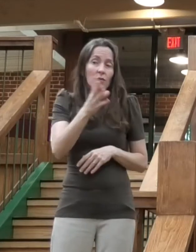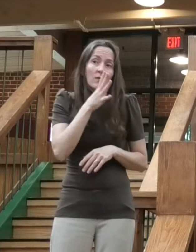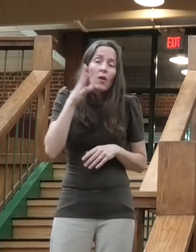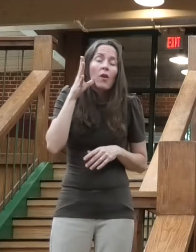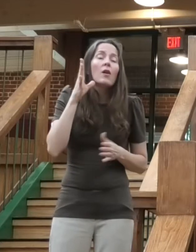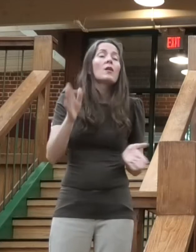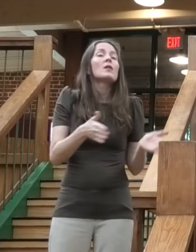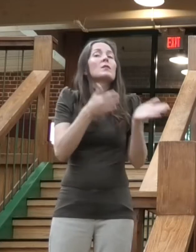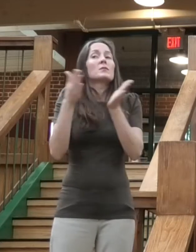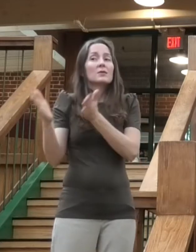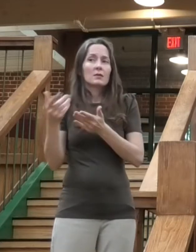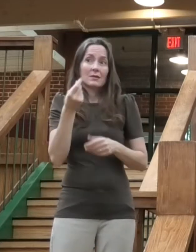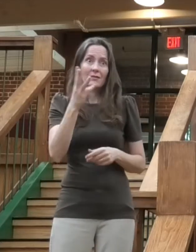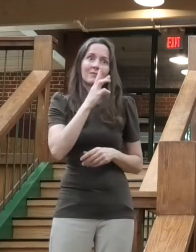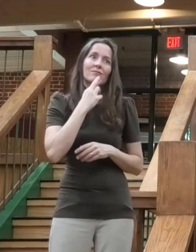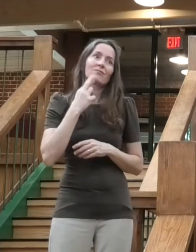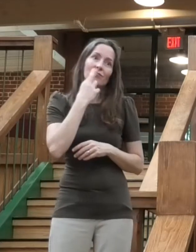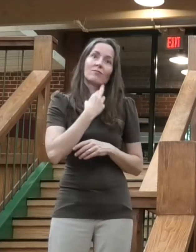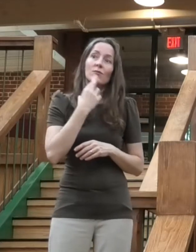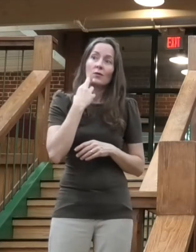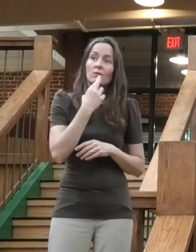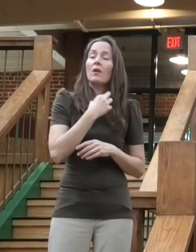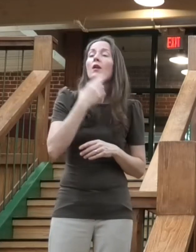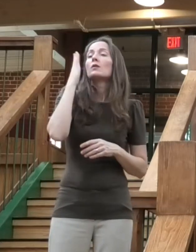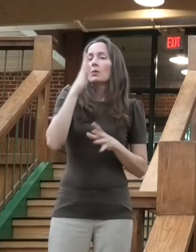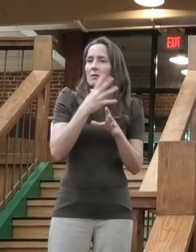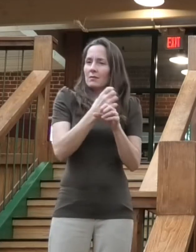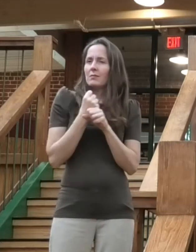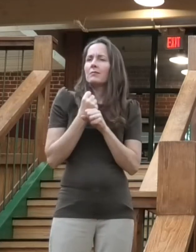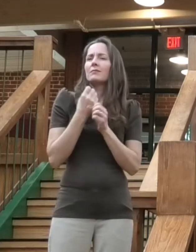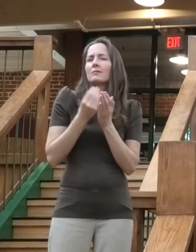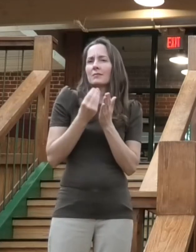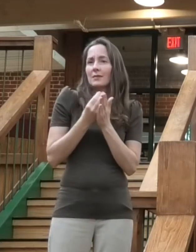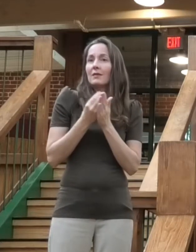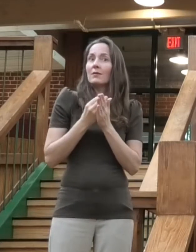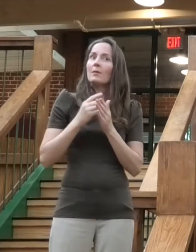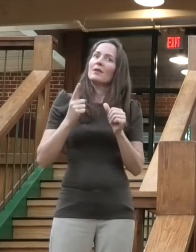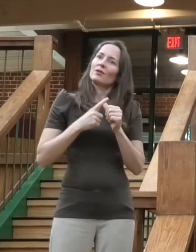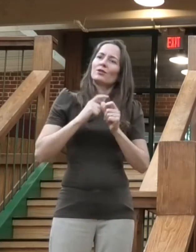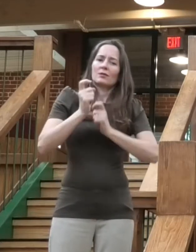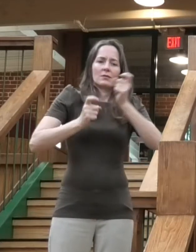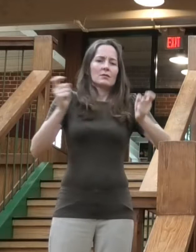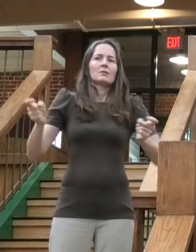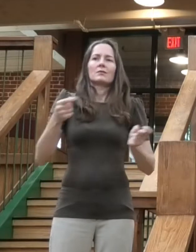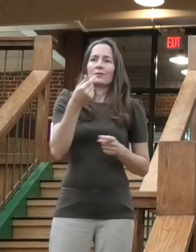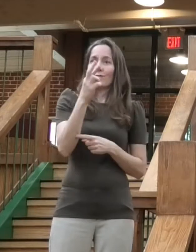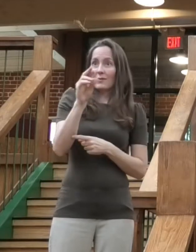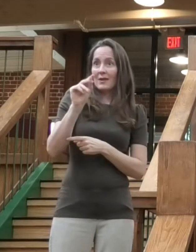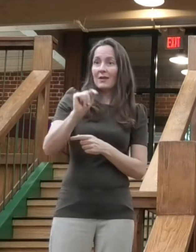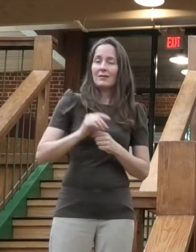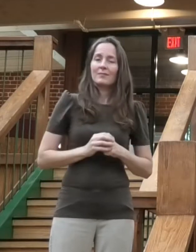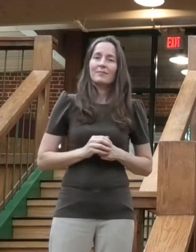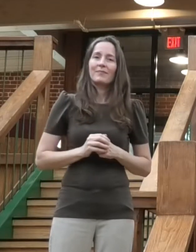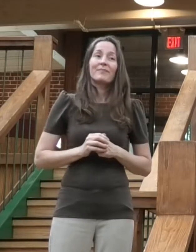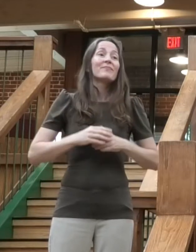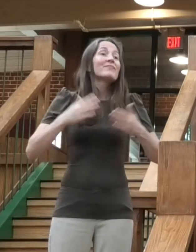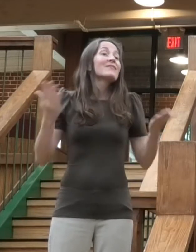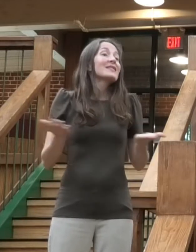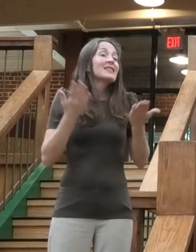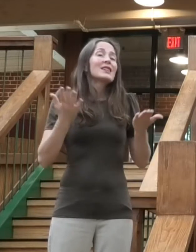round of relief grants. Here, at the spectacular Savage Mill,